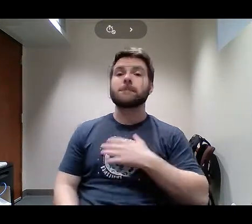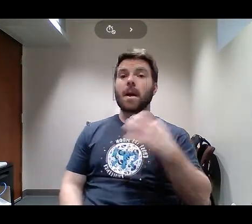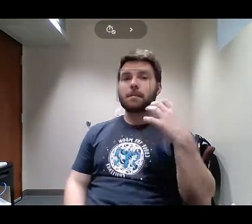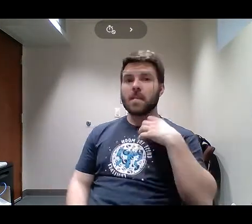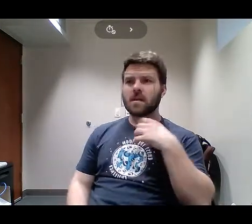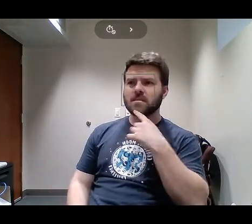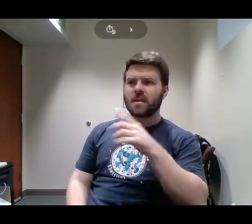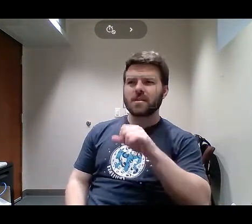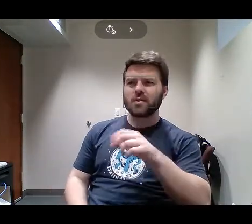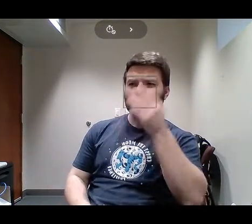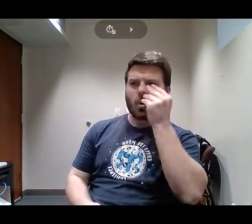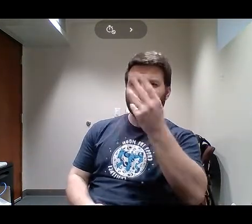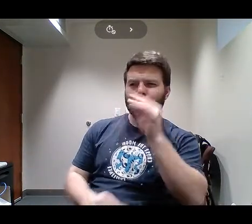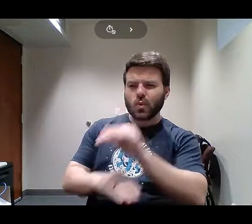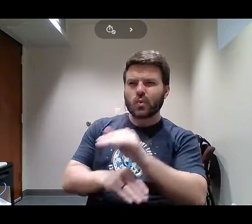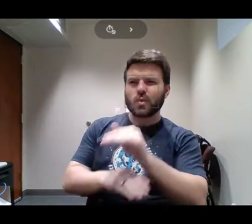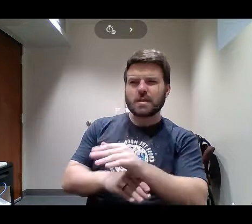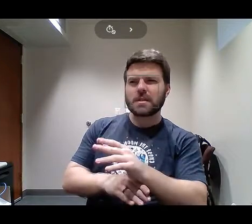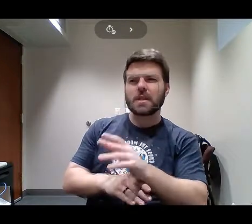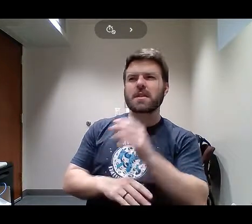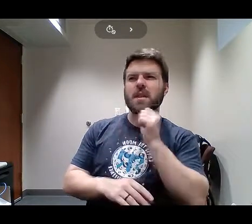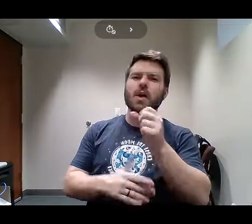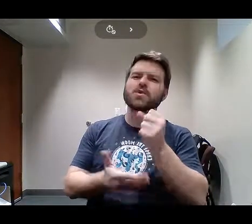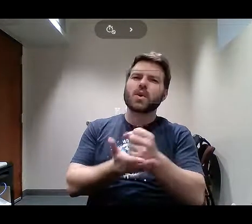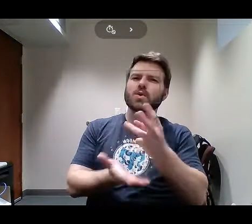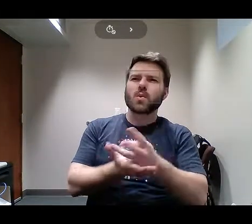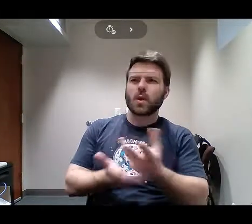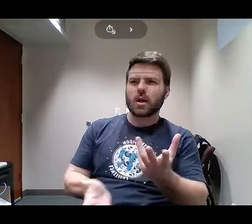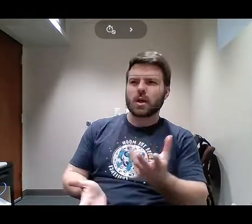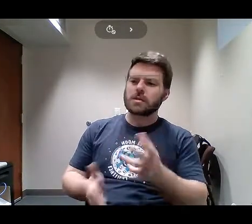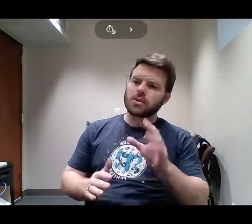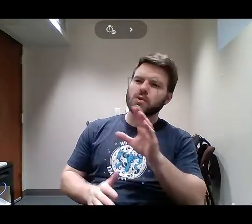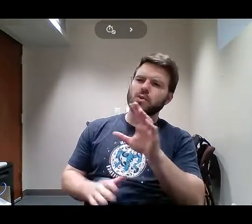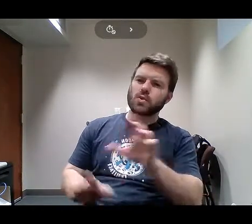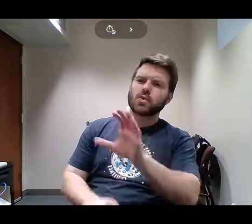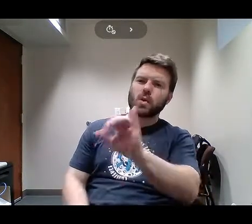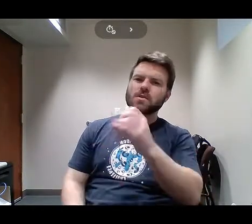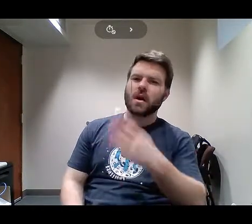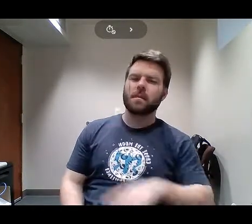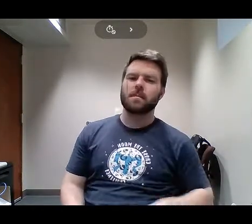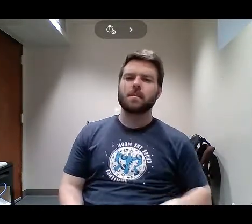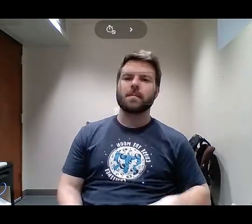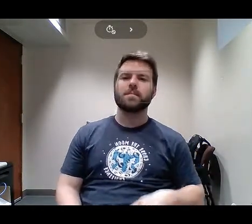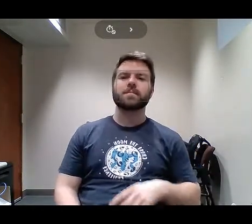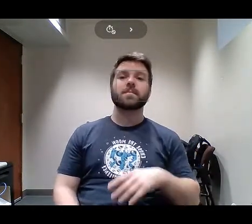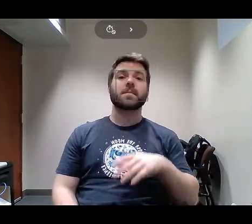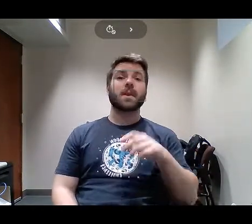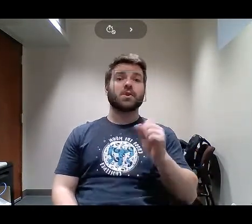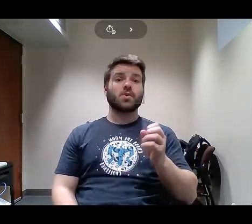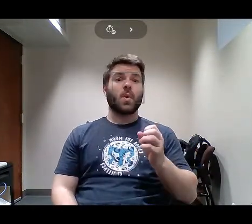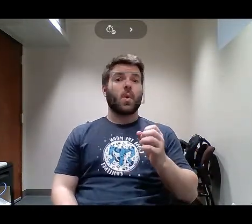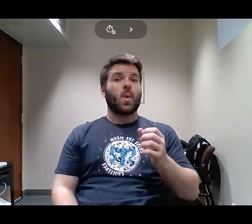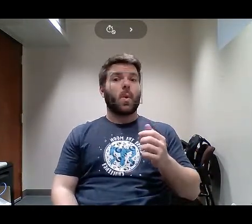So, I was juggling these messages of expectation and obligation and feeling really